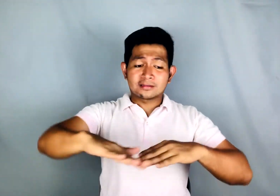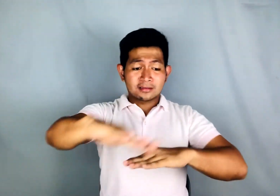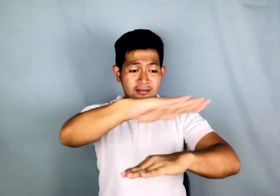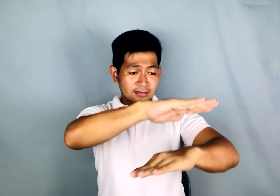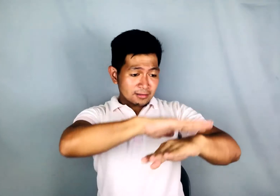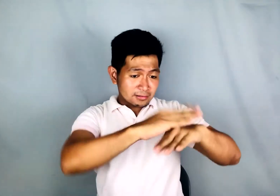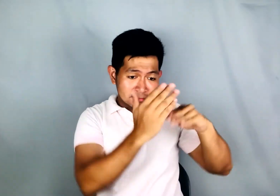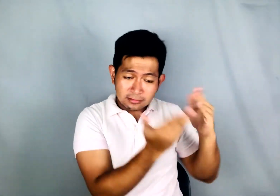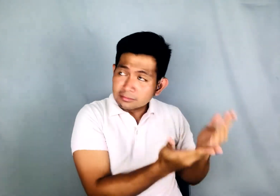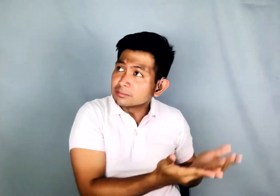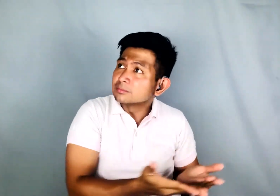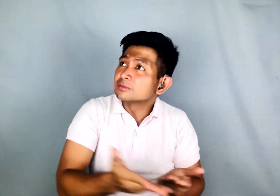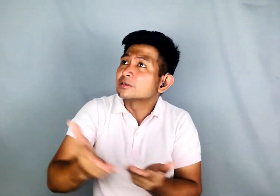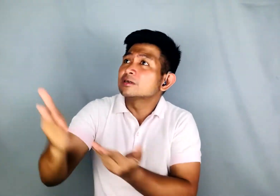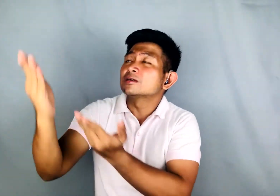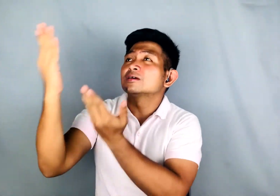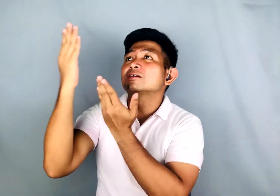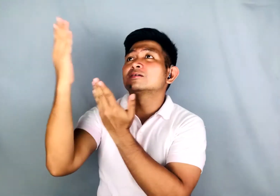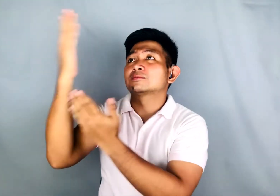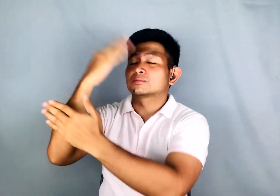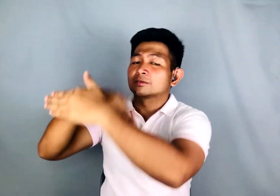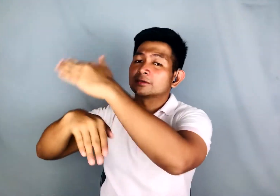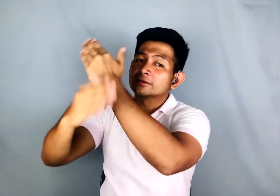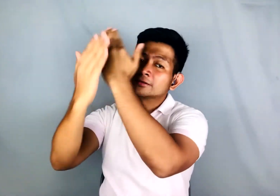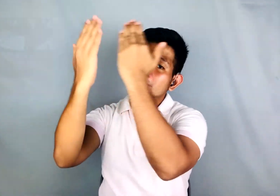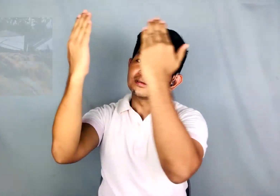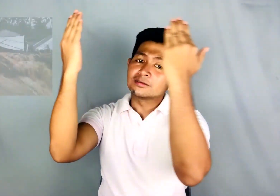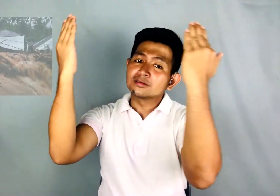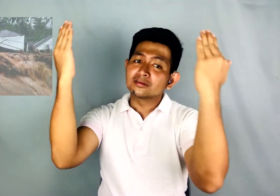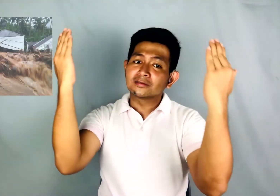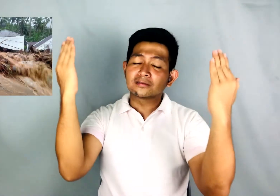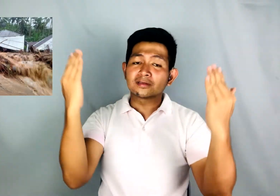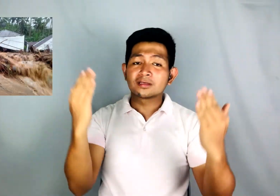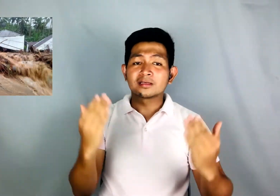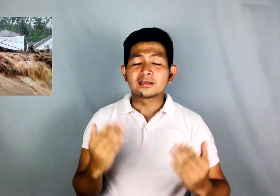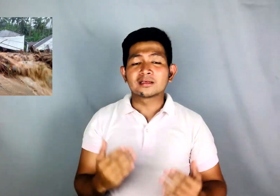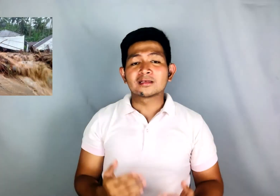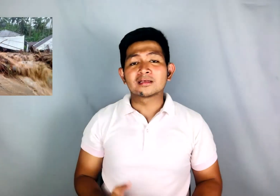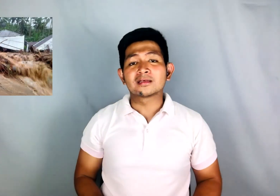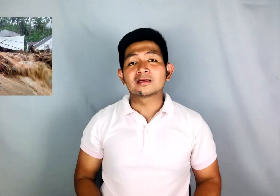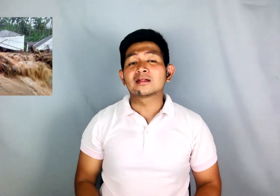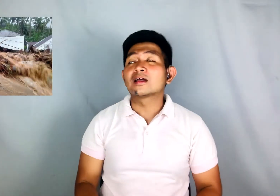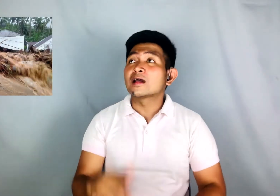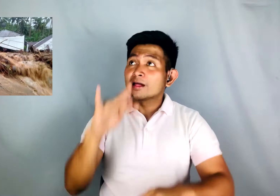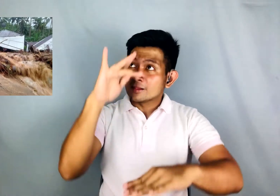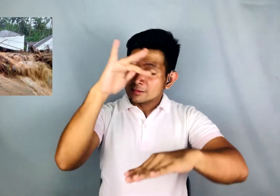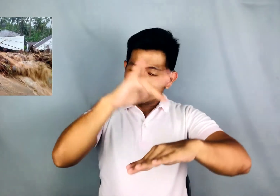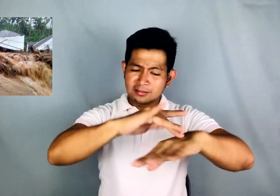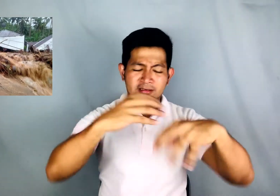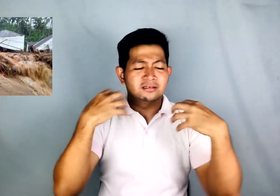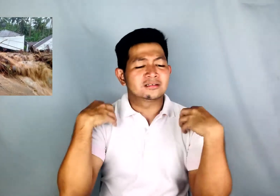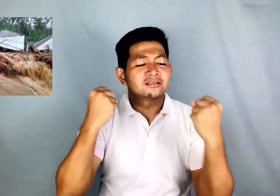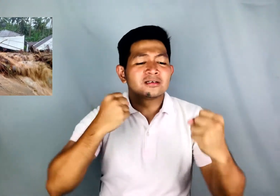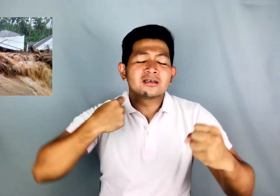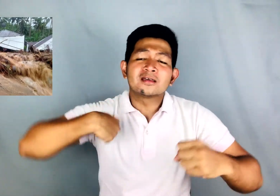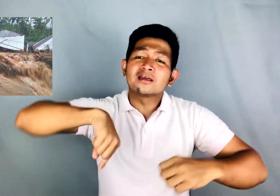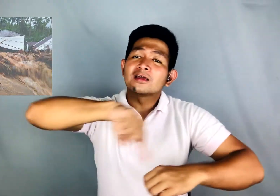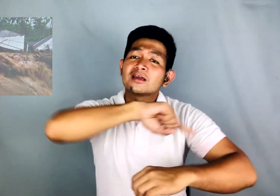you Lord, heal our land Lord, heal land